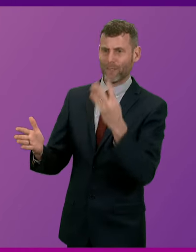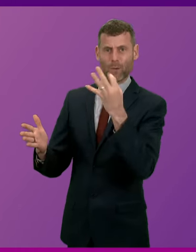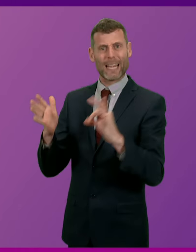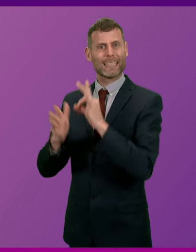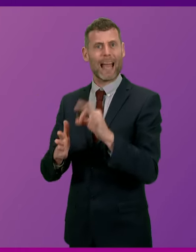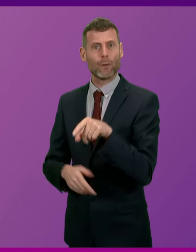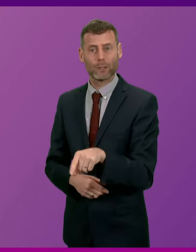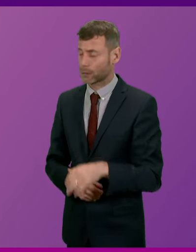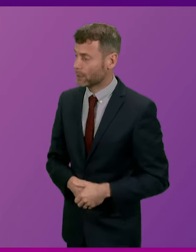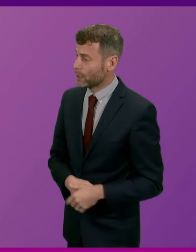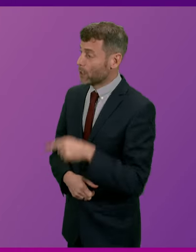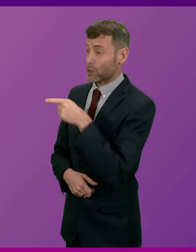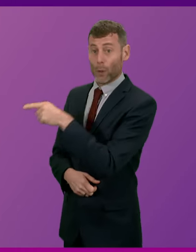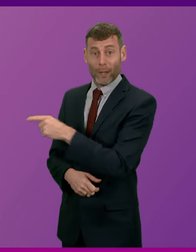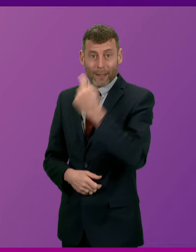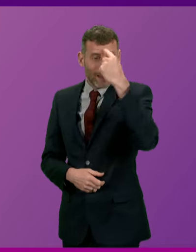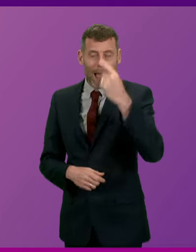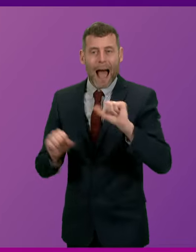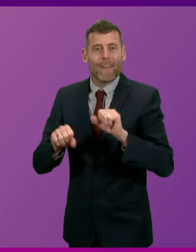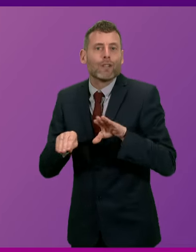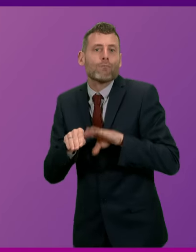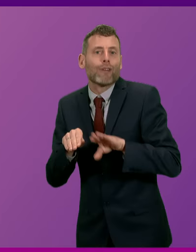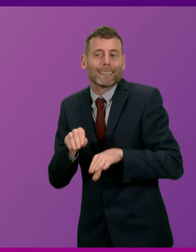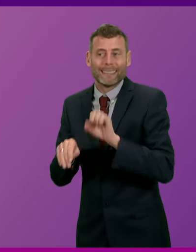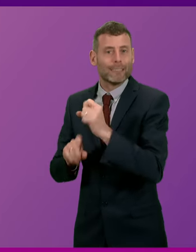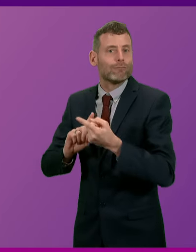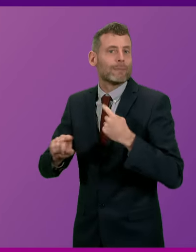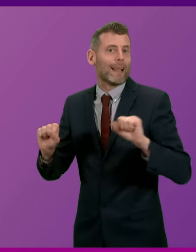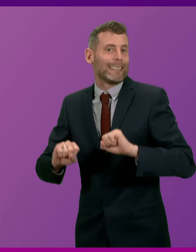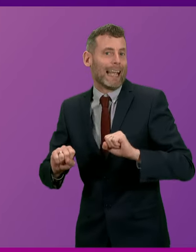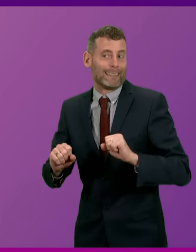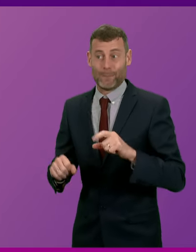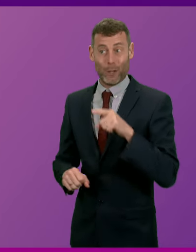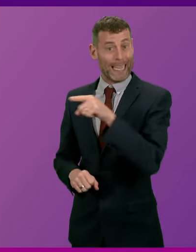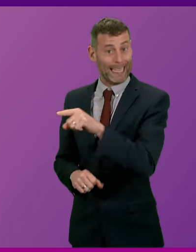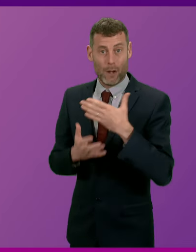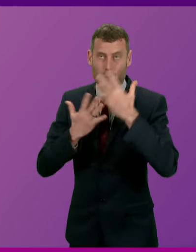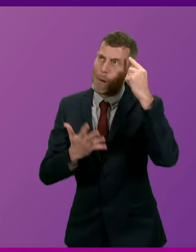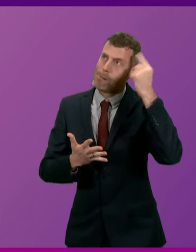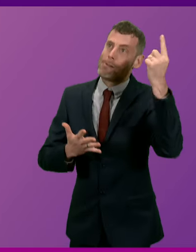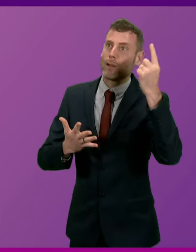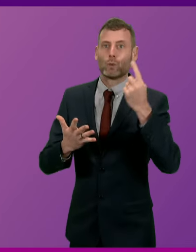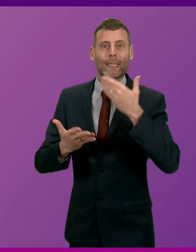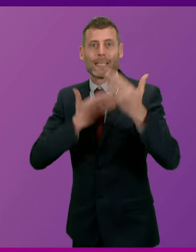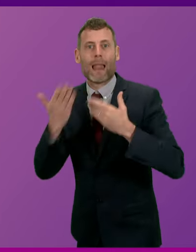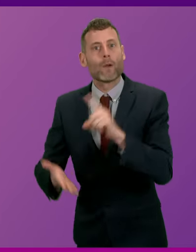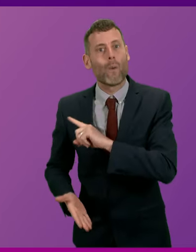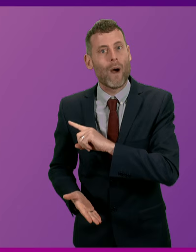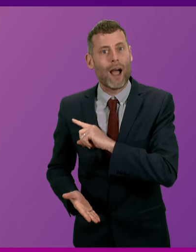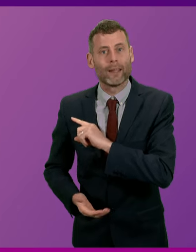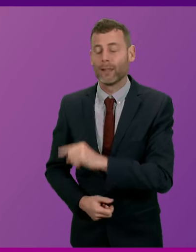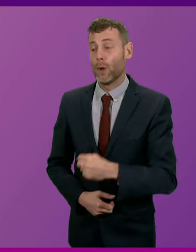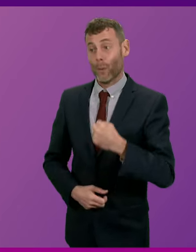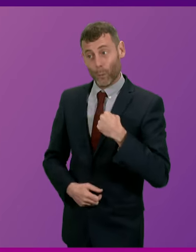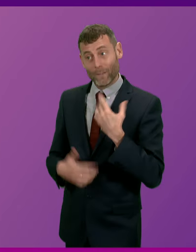practicing the lines that he's using today because they are dismal. There is no defence at all. We said from the very beginning this